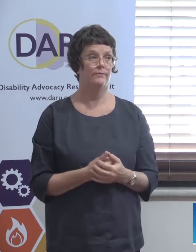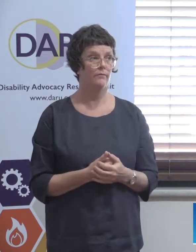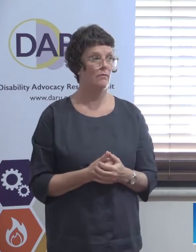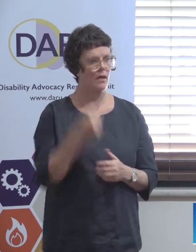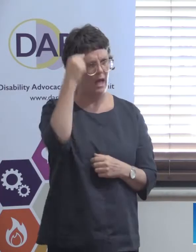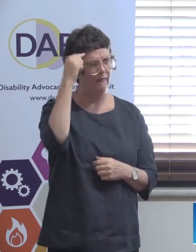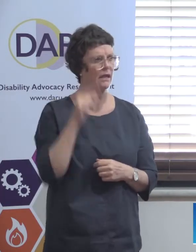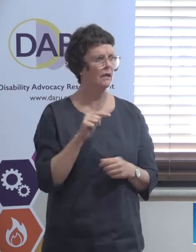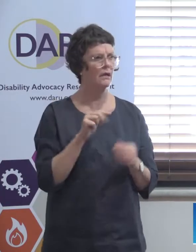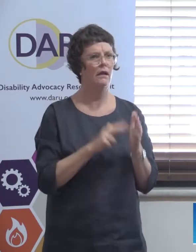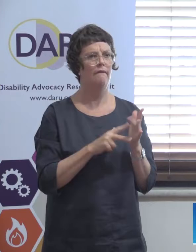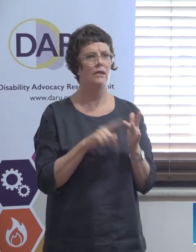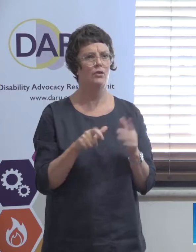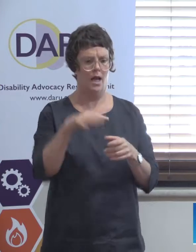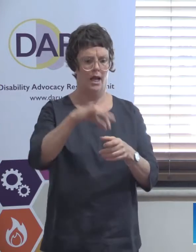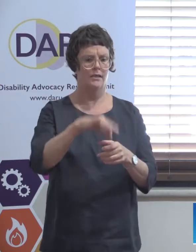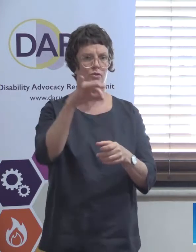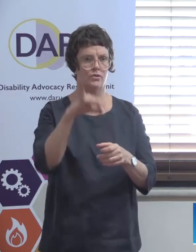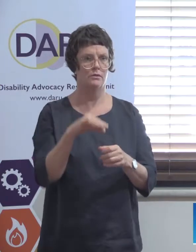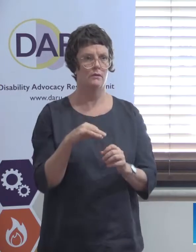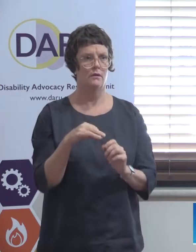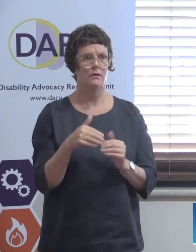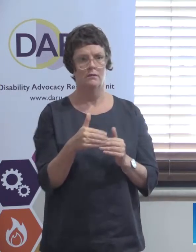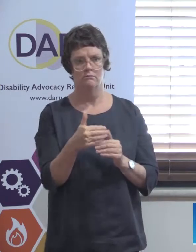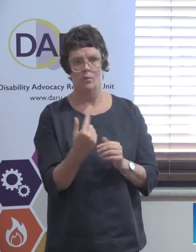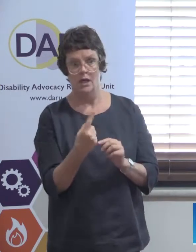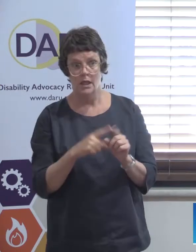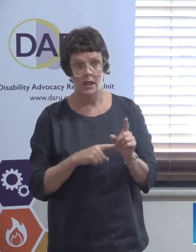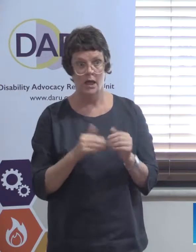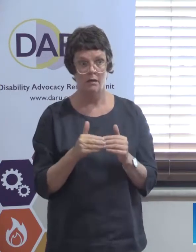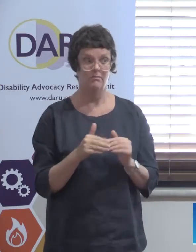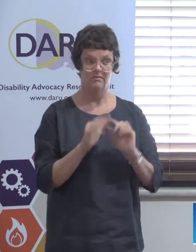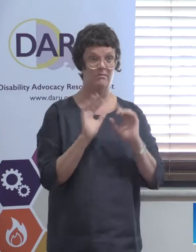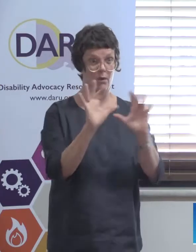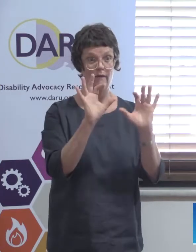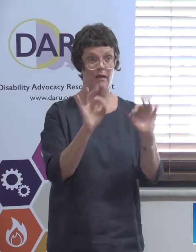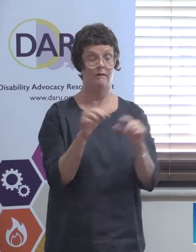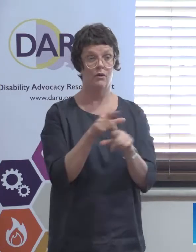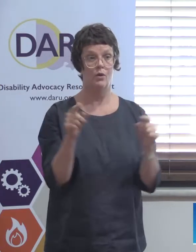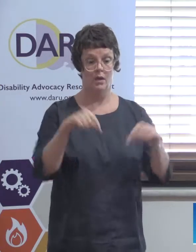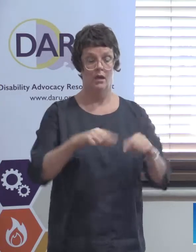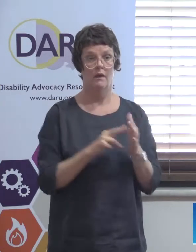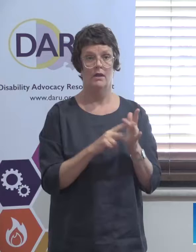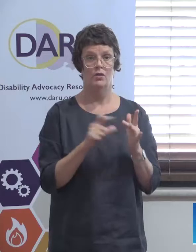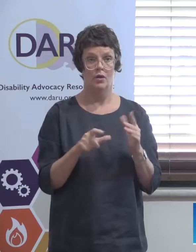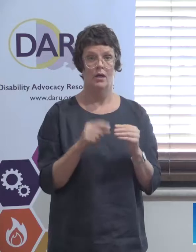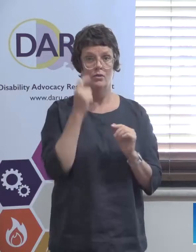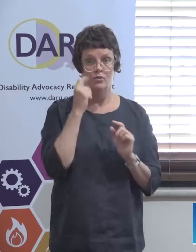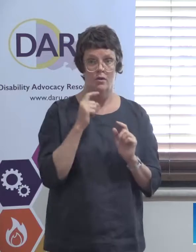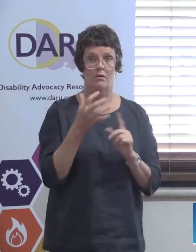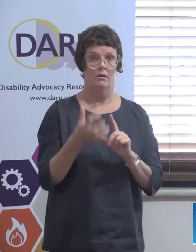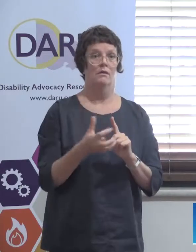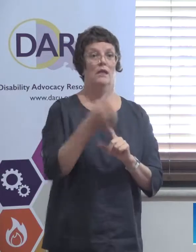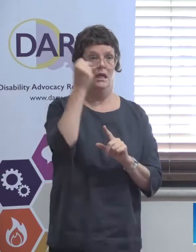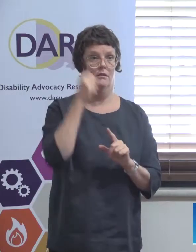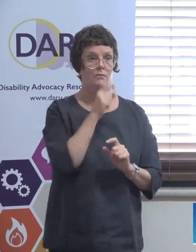You have an election in Victoria next year, somebody said, about a year away. So, that's good. That's actually the perfect opportunity to get election